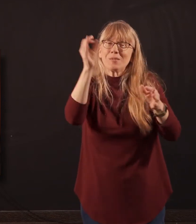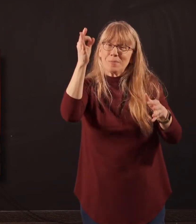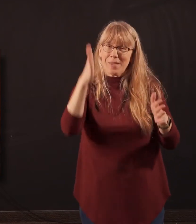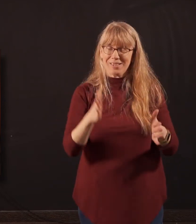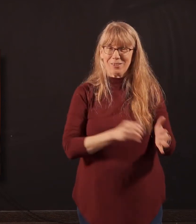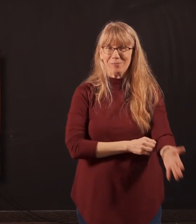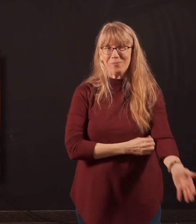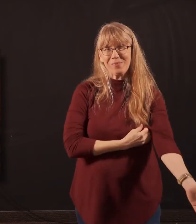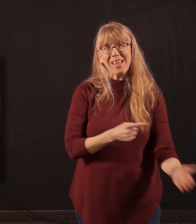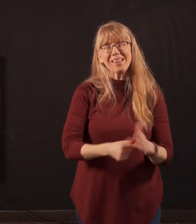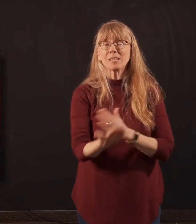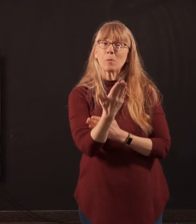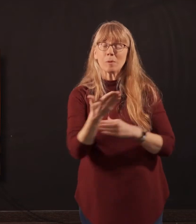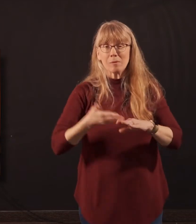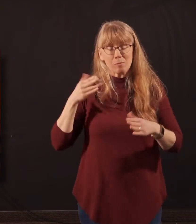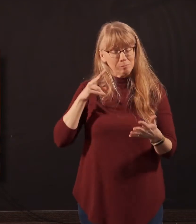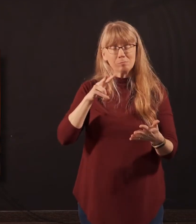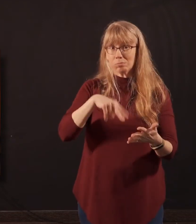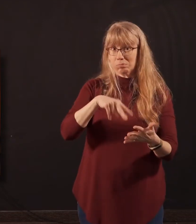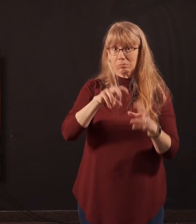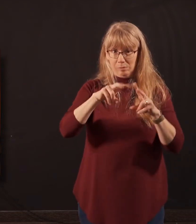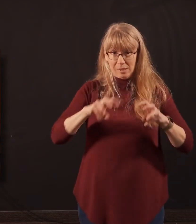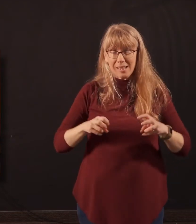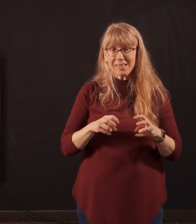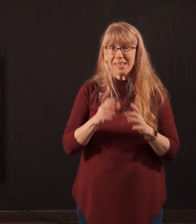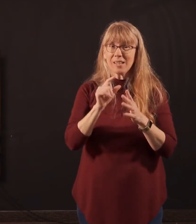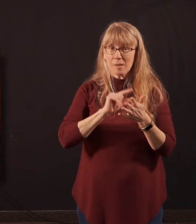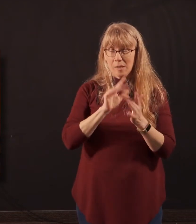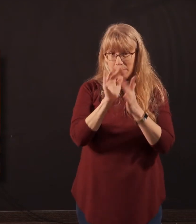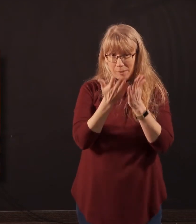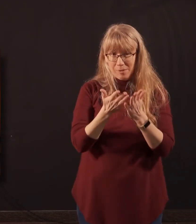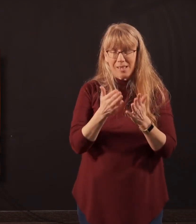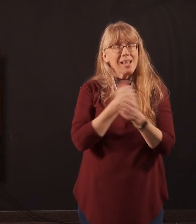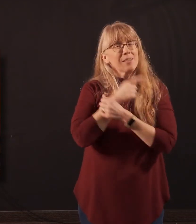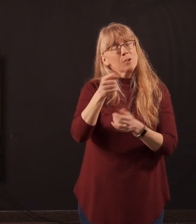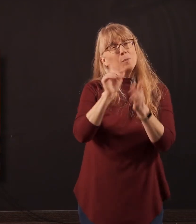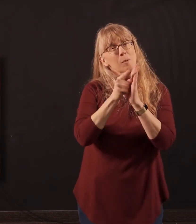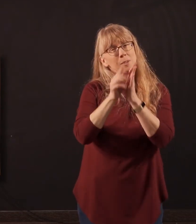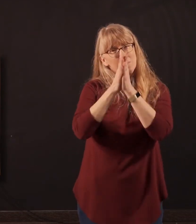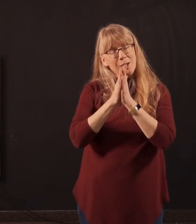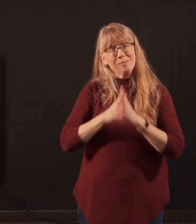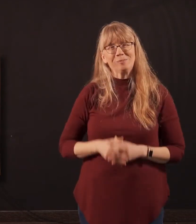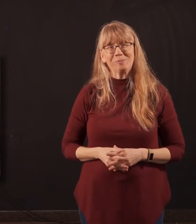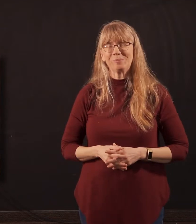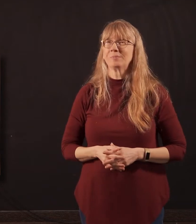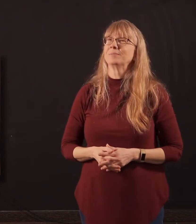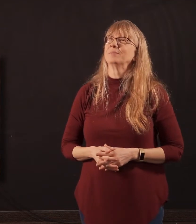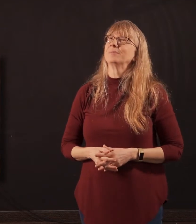this morning before we dive in to our text, I would love for you to take a moment and bow with me in prayer. Heavenly Father,